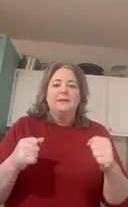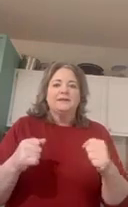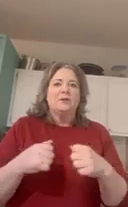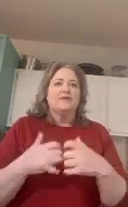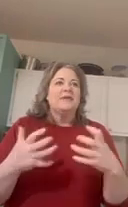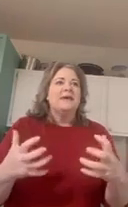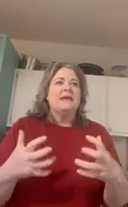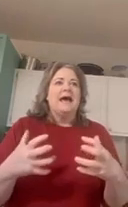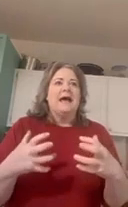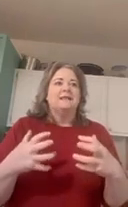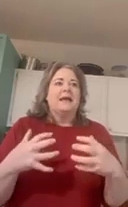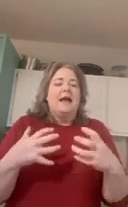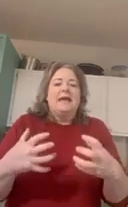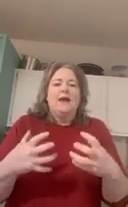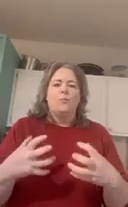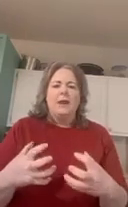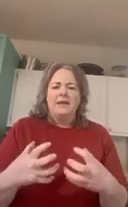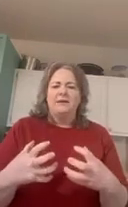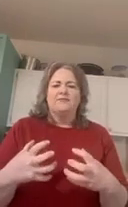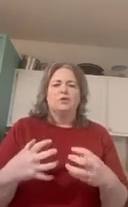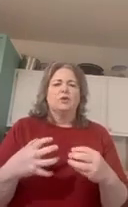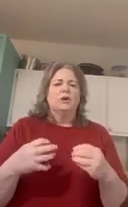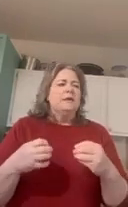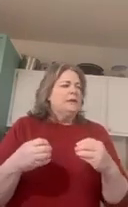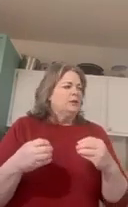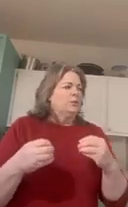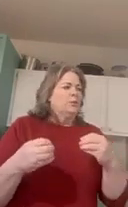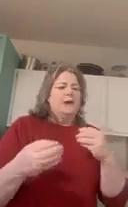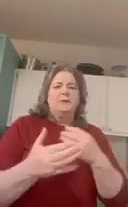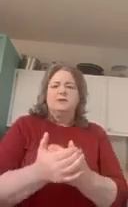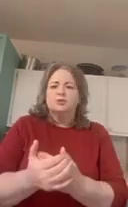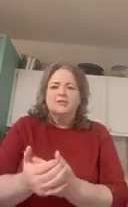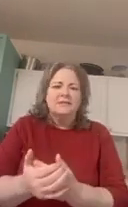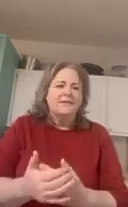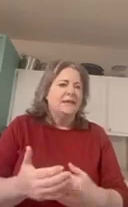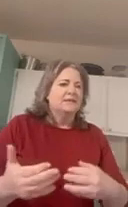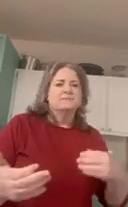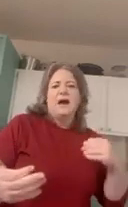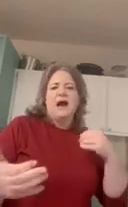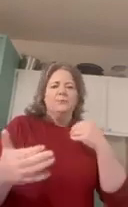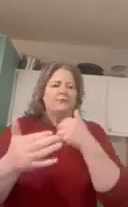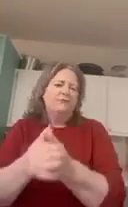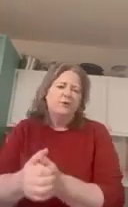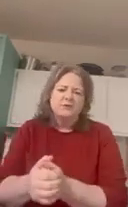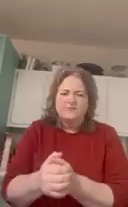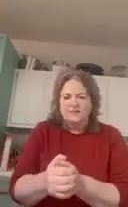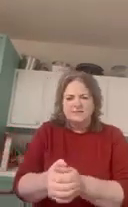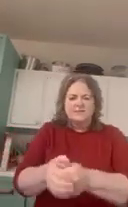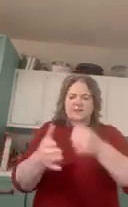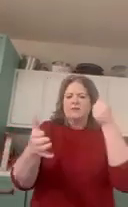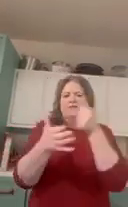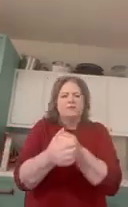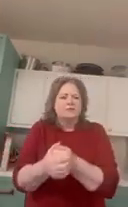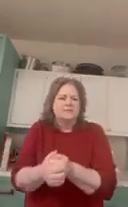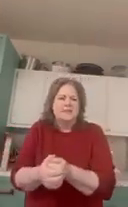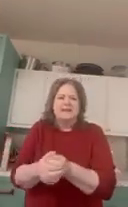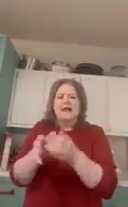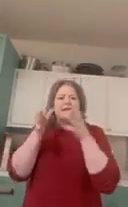until then i like i kept waiting for you know when i'm interested in things my hyper focus fix you know focuses in and i can